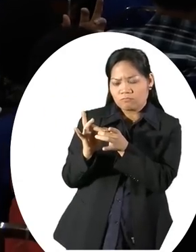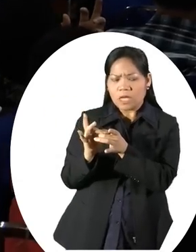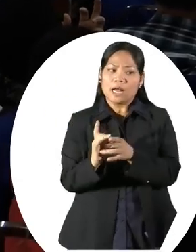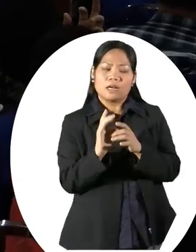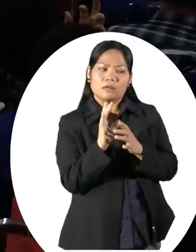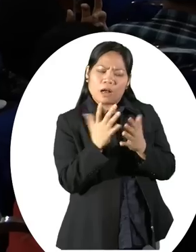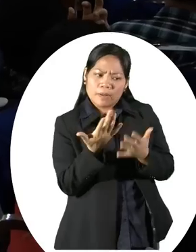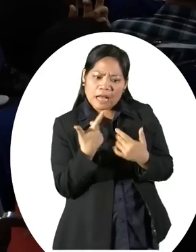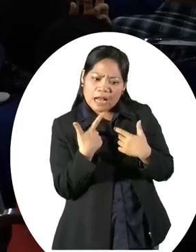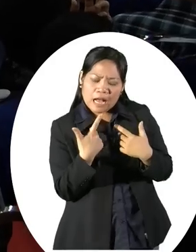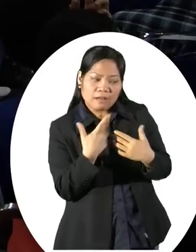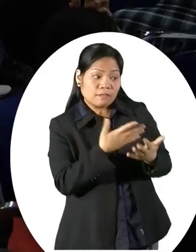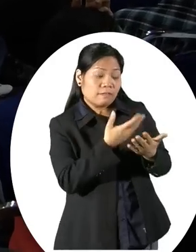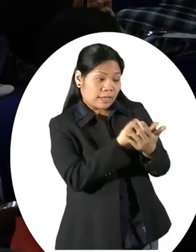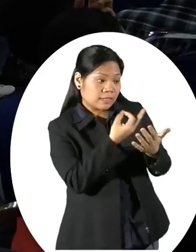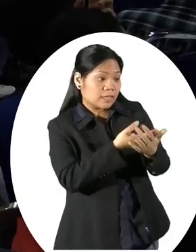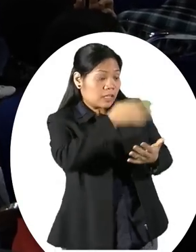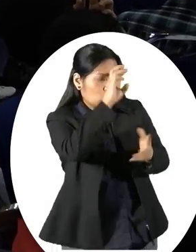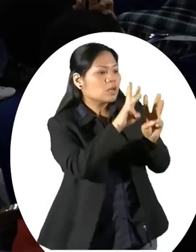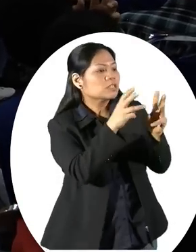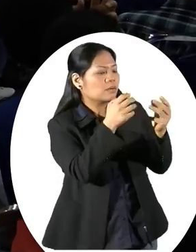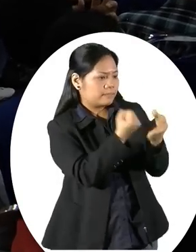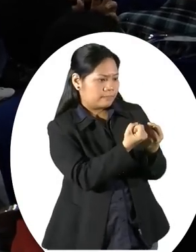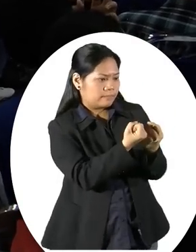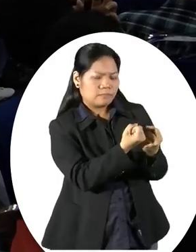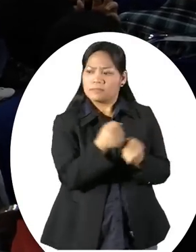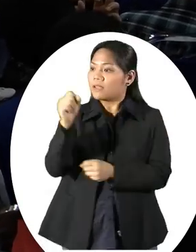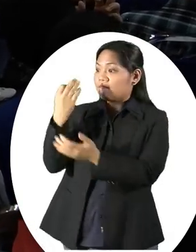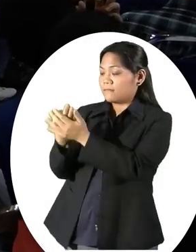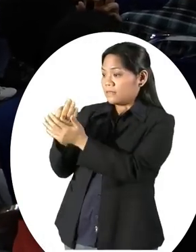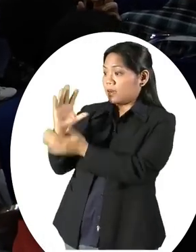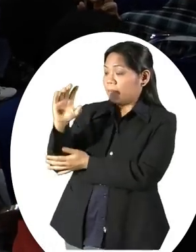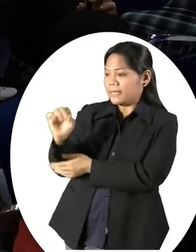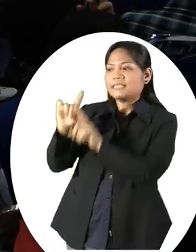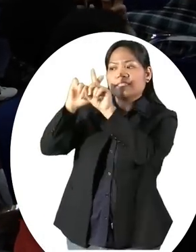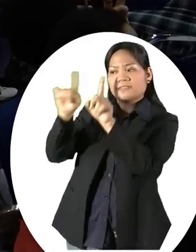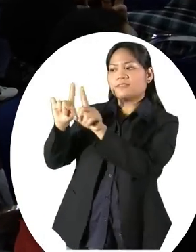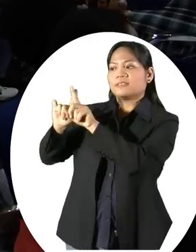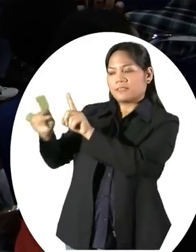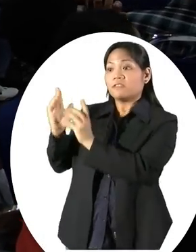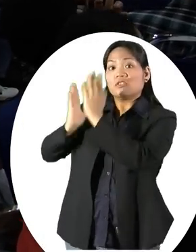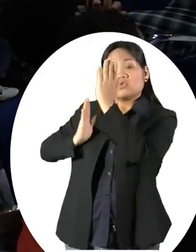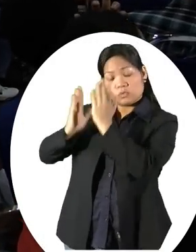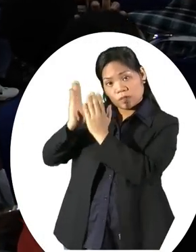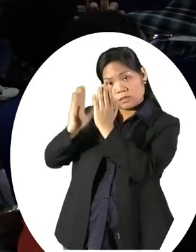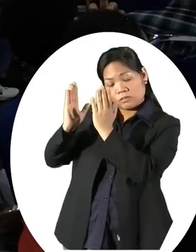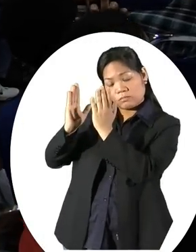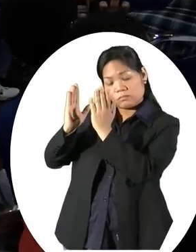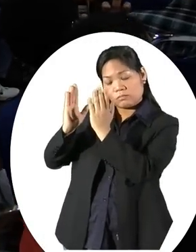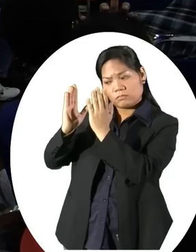financial education workshops because each financial institution, like the banks, insurance company, Unitrust, they have all their different,